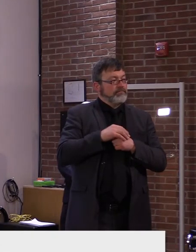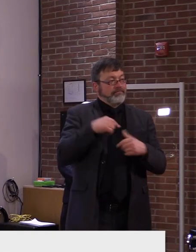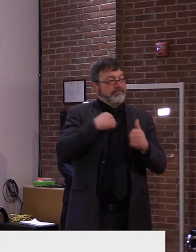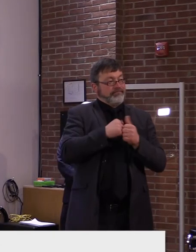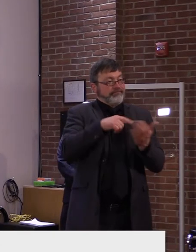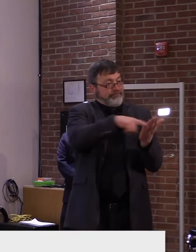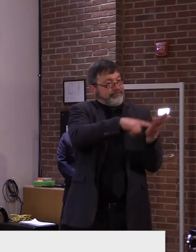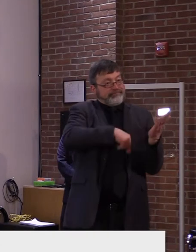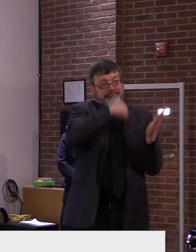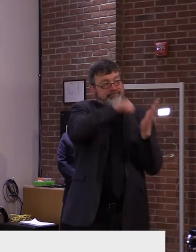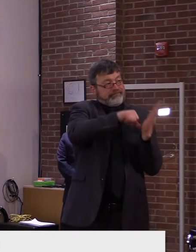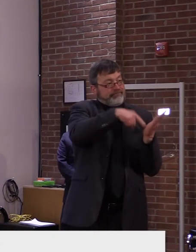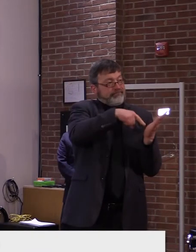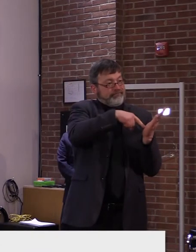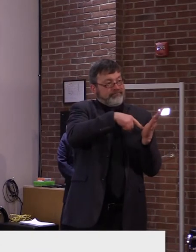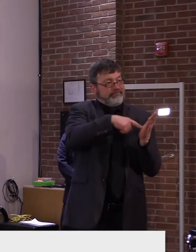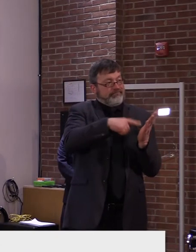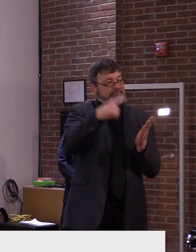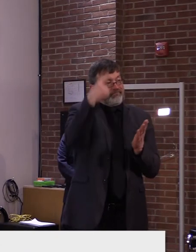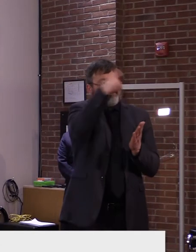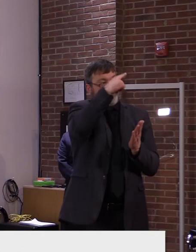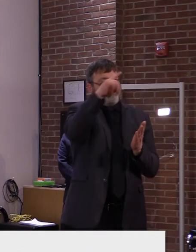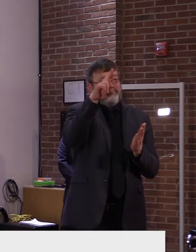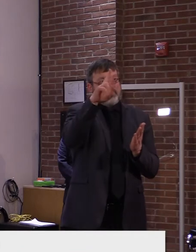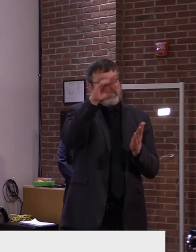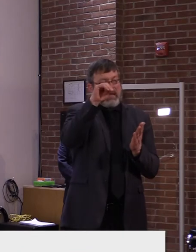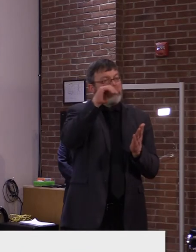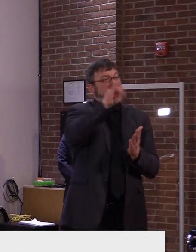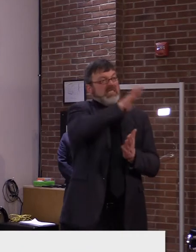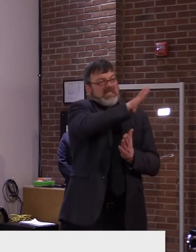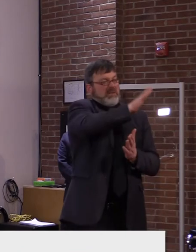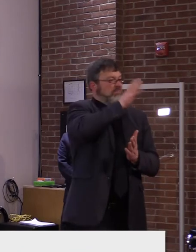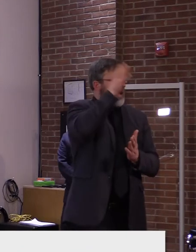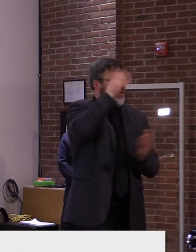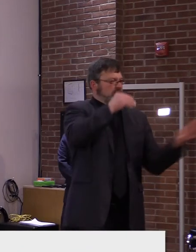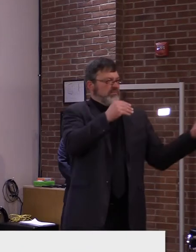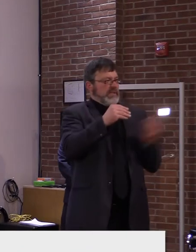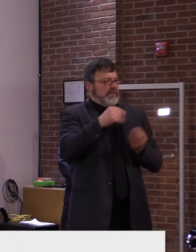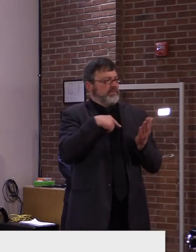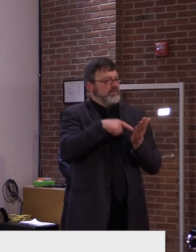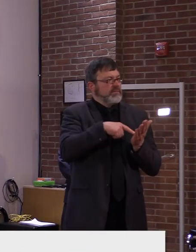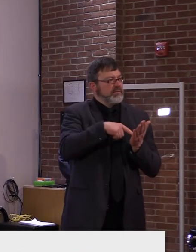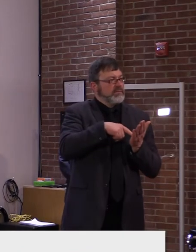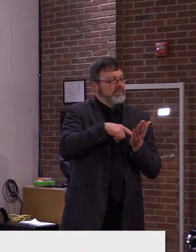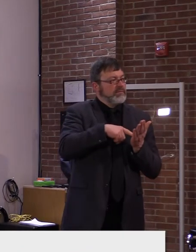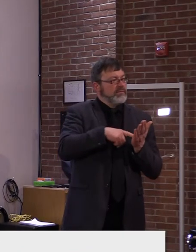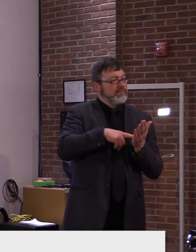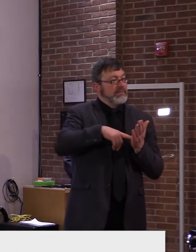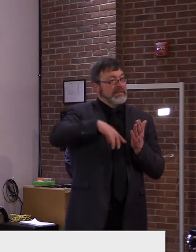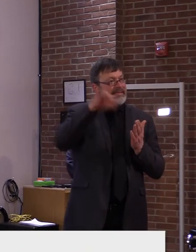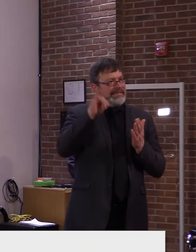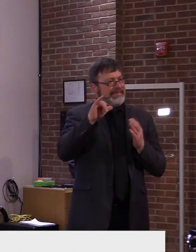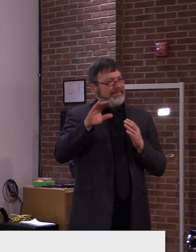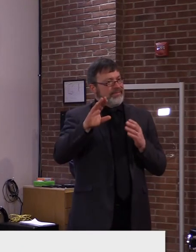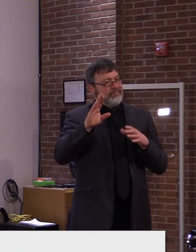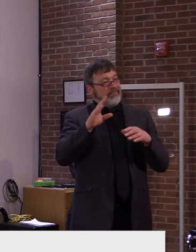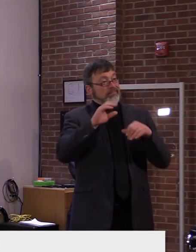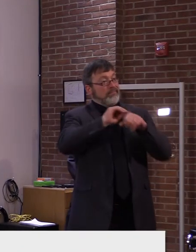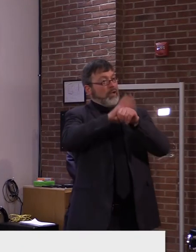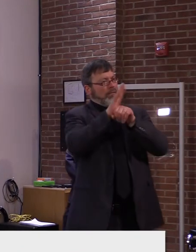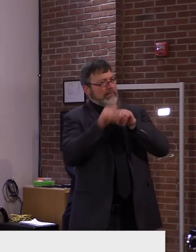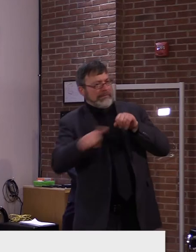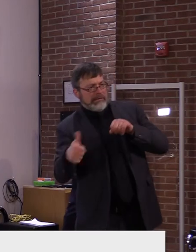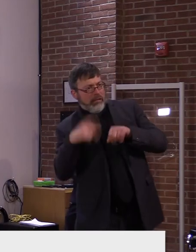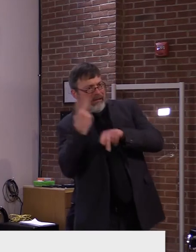variant has been found on the campus, but we were confused to whether that meant in the wastewater in Burlington or whether it was discovered